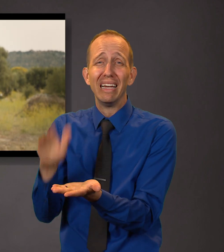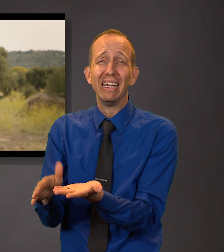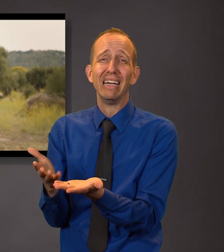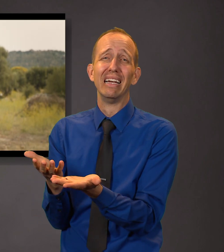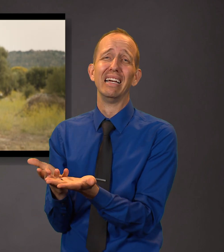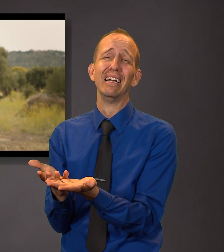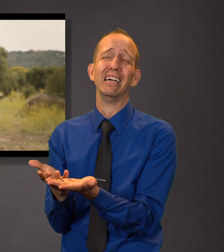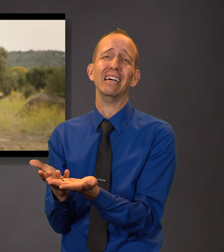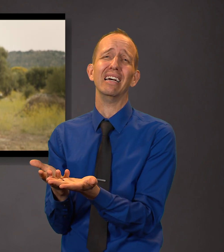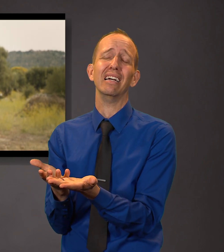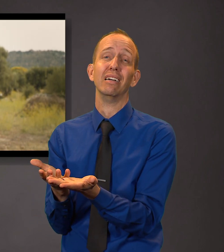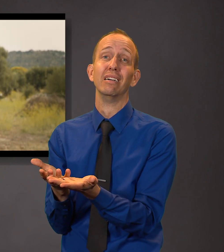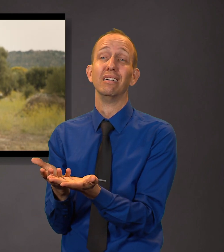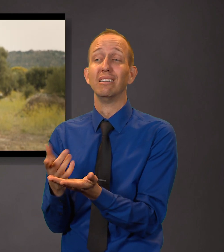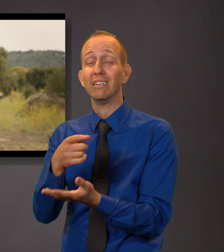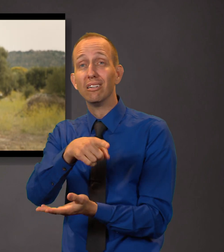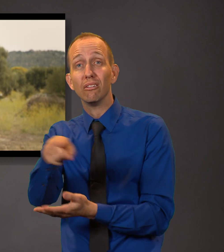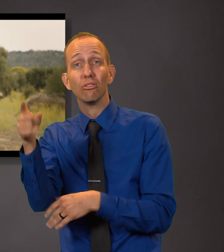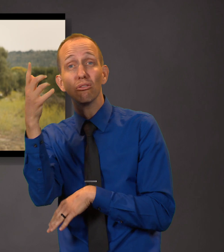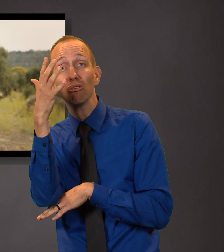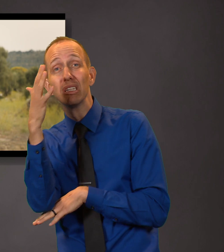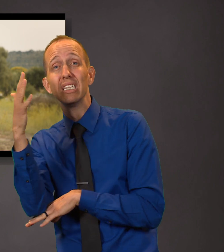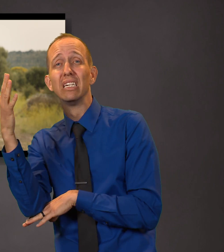the trees thereof have become corrupted.